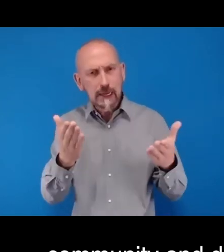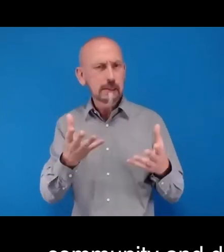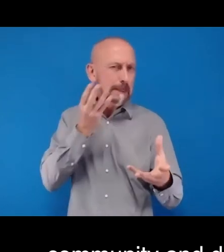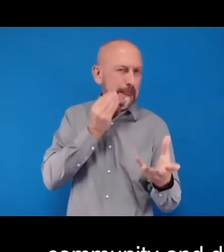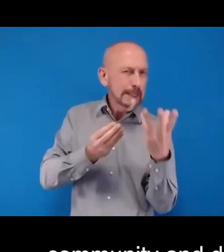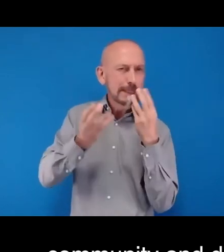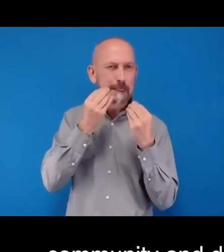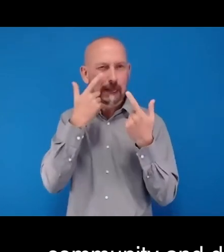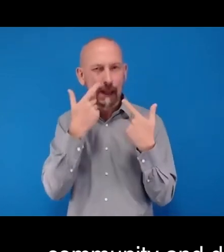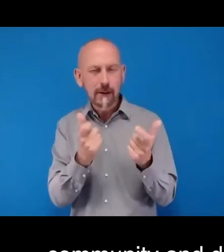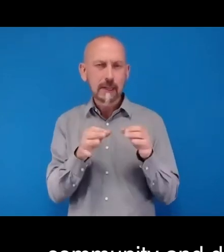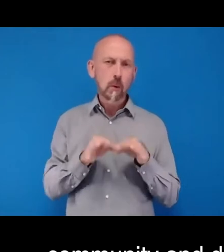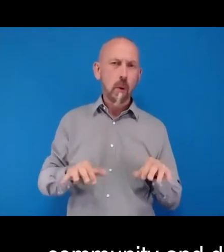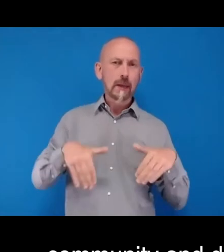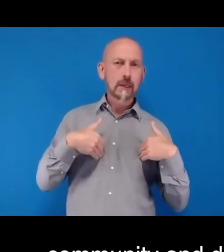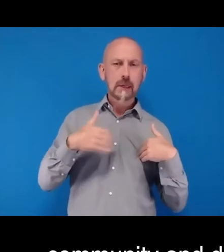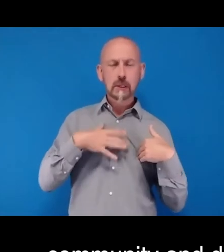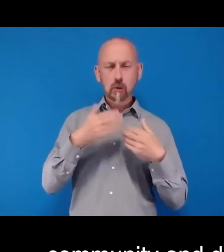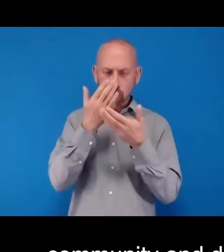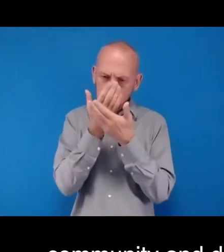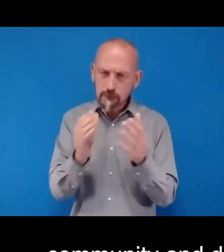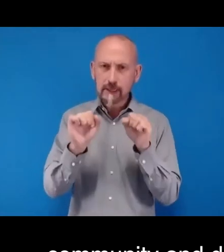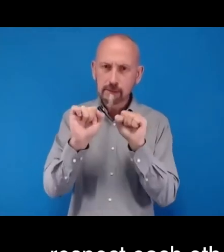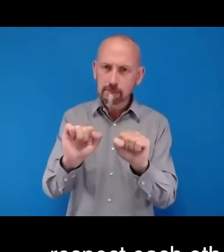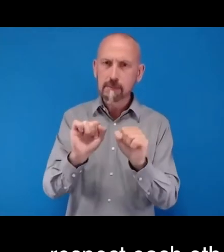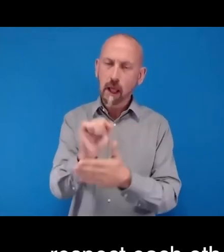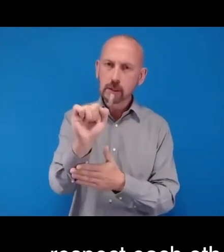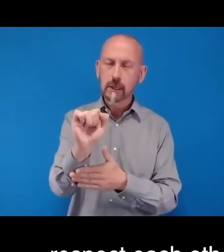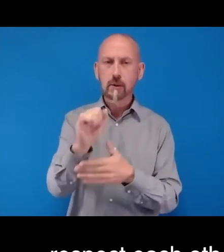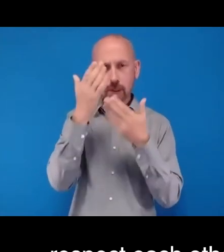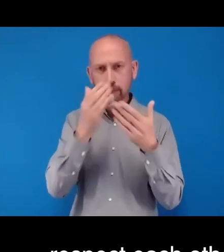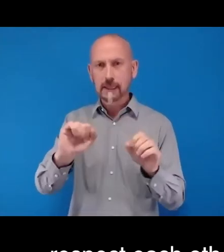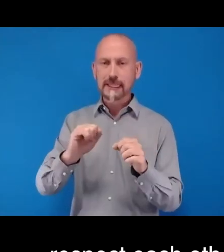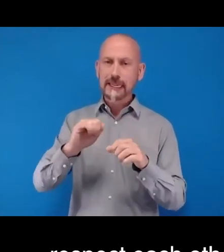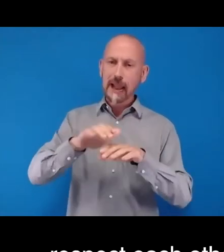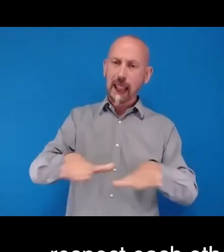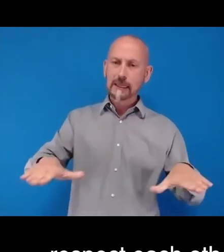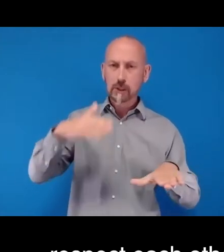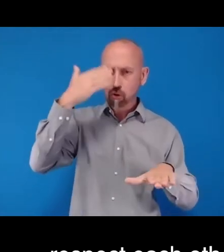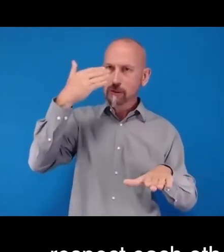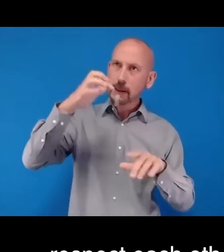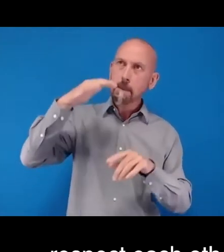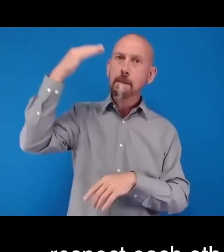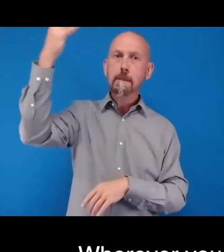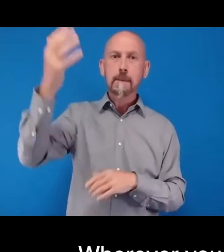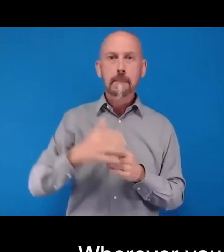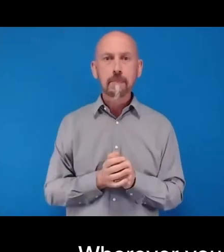dreaming of that land. And so I think wherever you are, we can share some dreaming today.